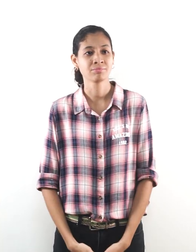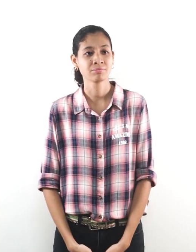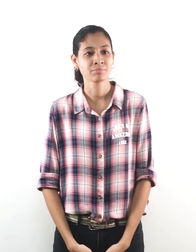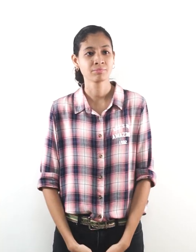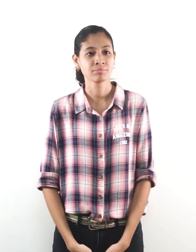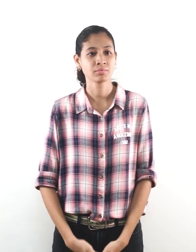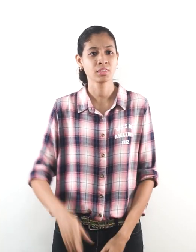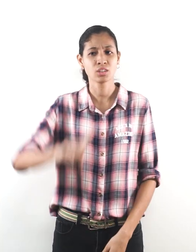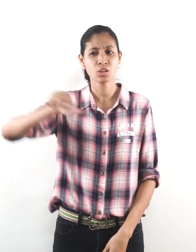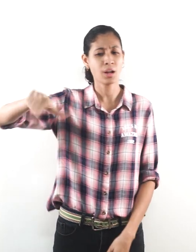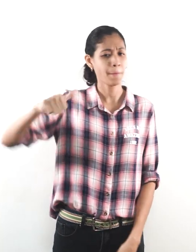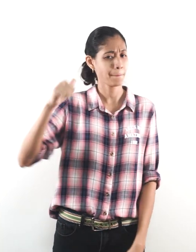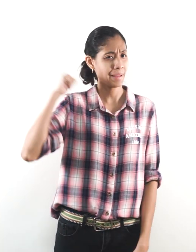Turn, Back,